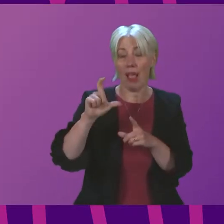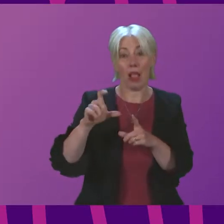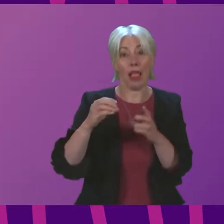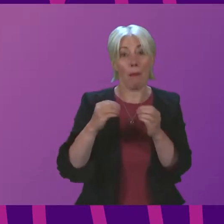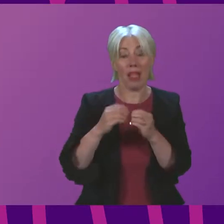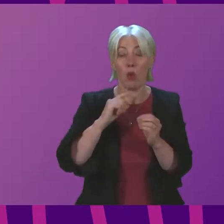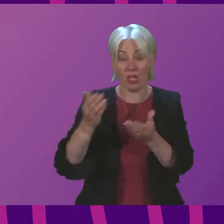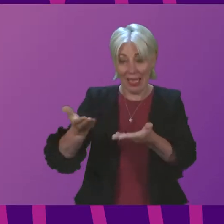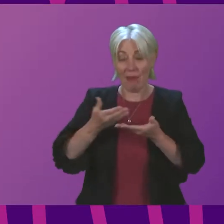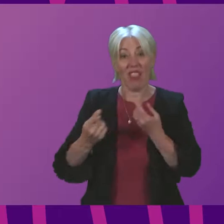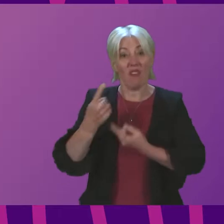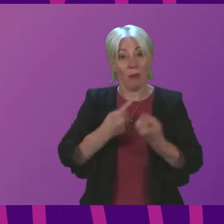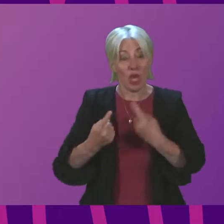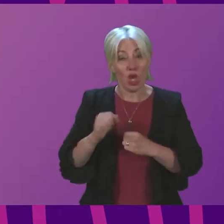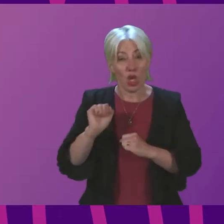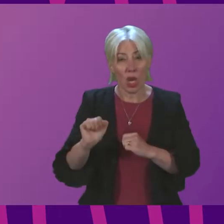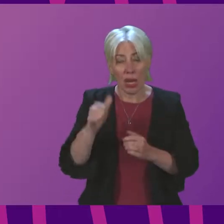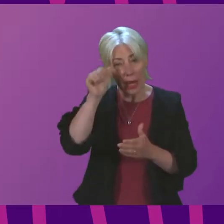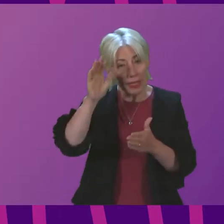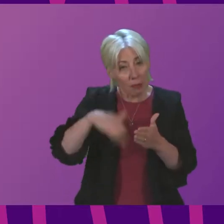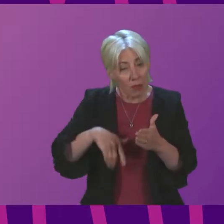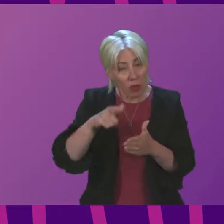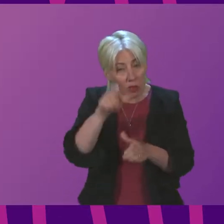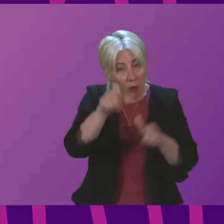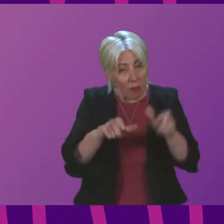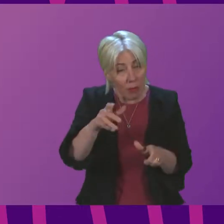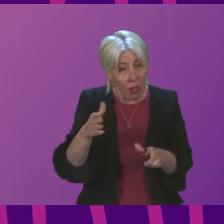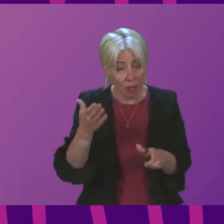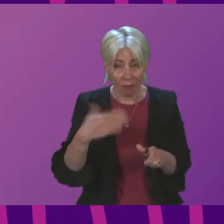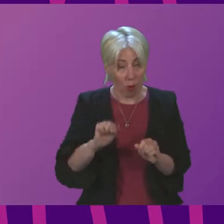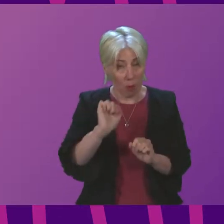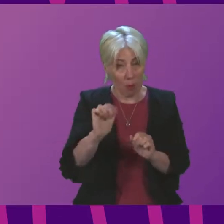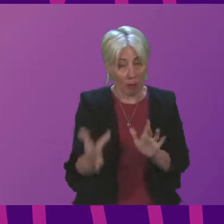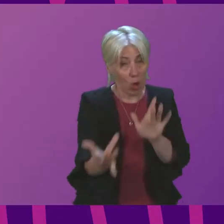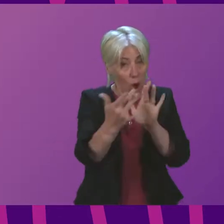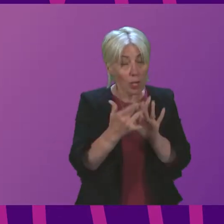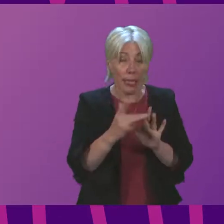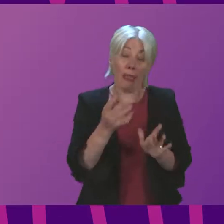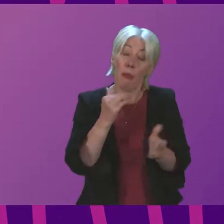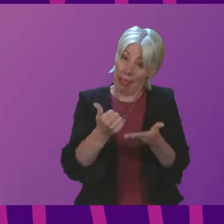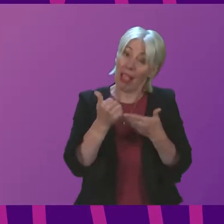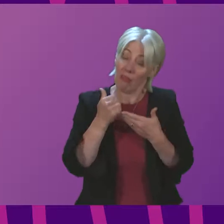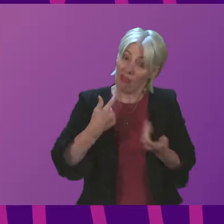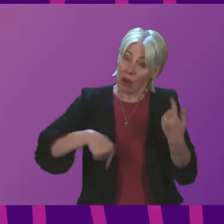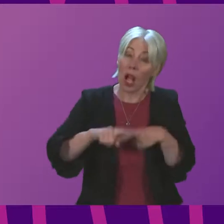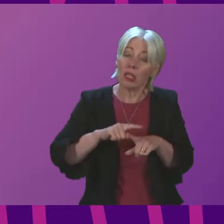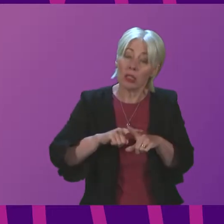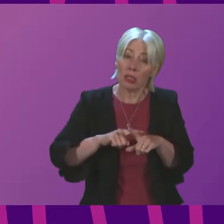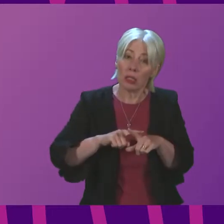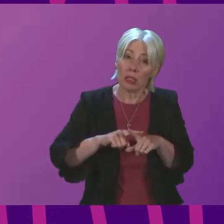the information and the experience of members of the public that have contacted her that would be helpful for us to